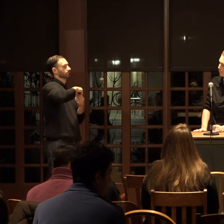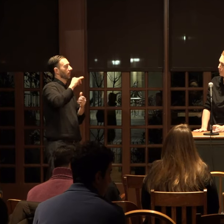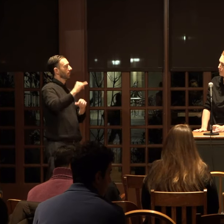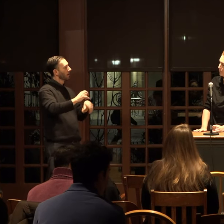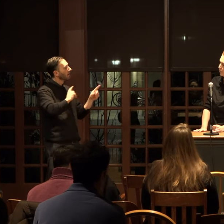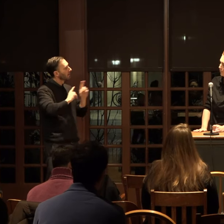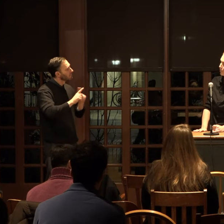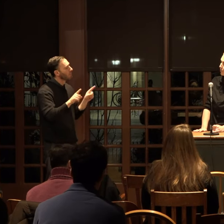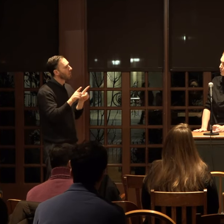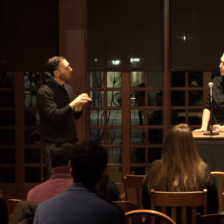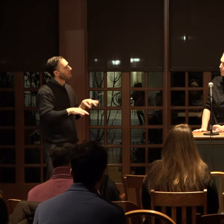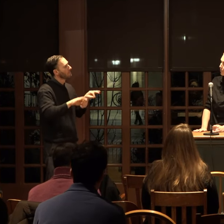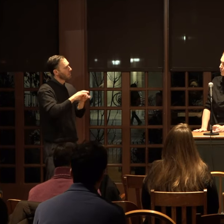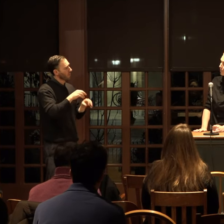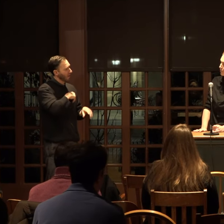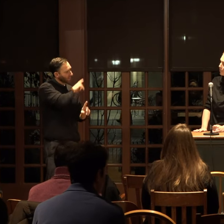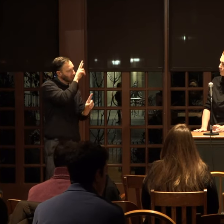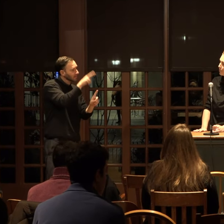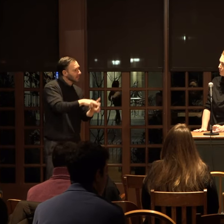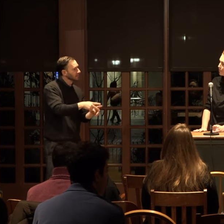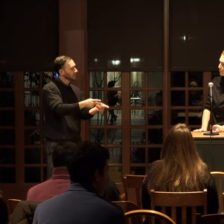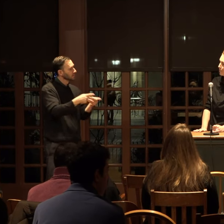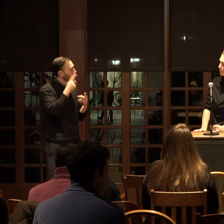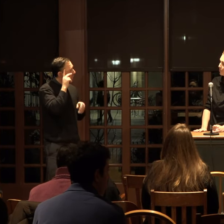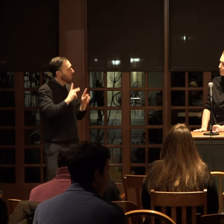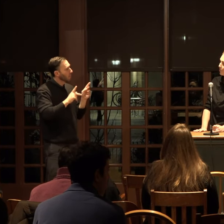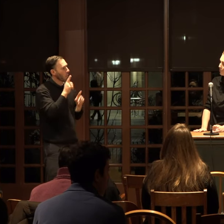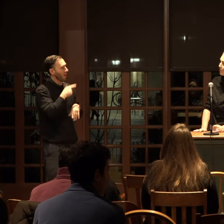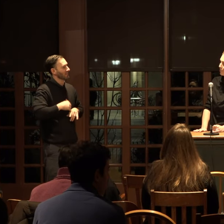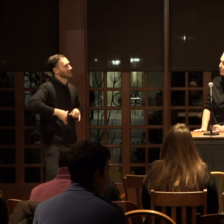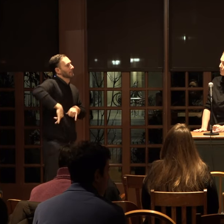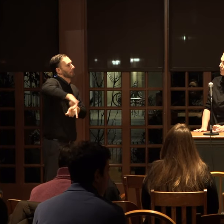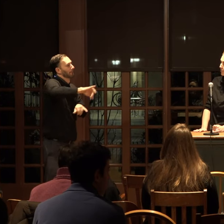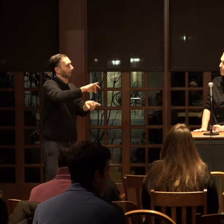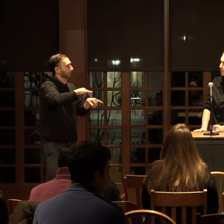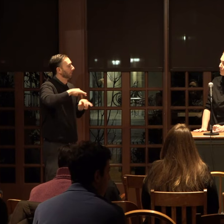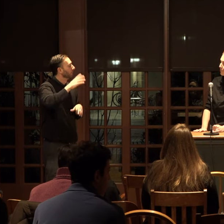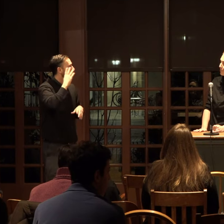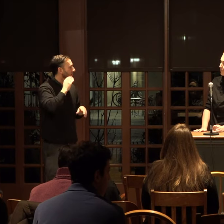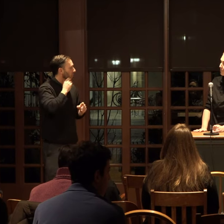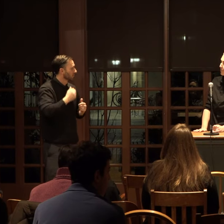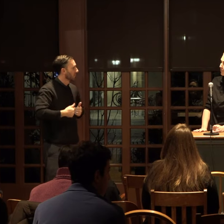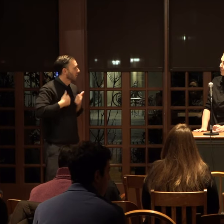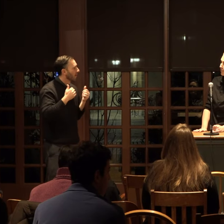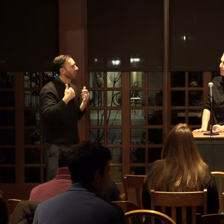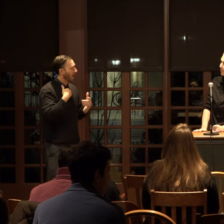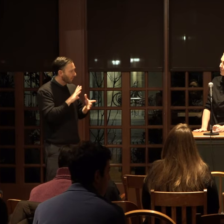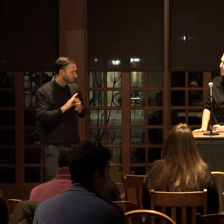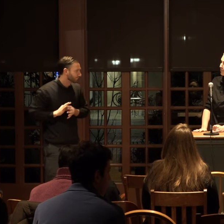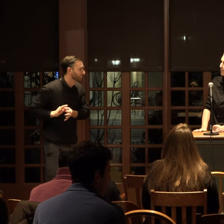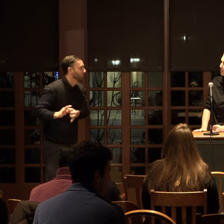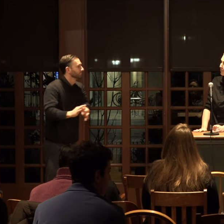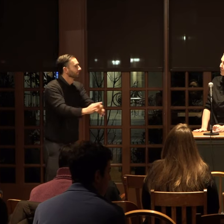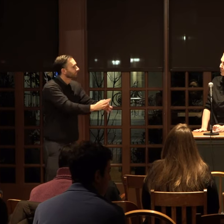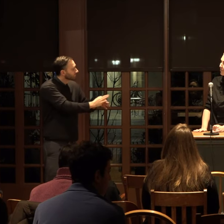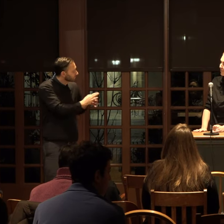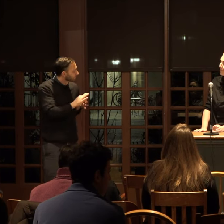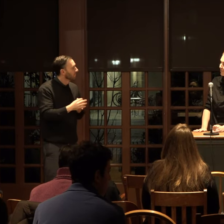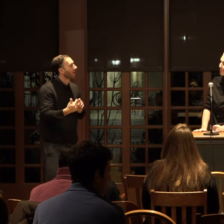also important to have designated spaces for people with lived experience because there's definitely a form of kinship in that that,